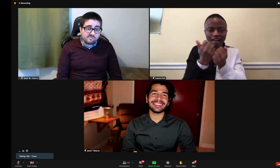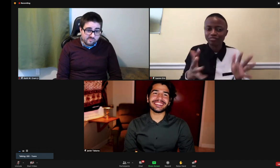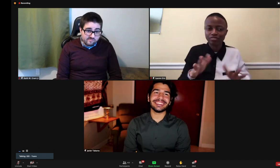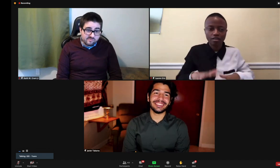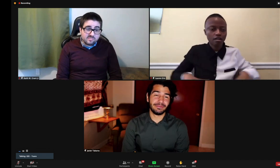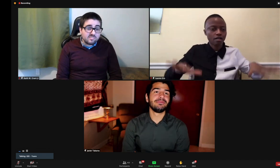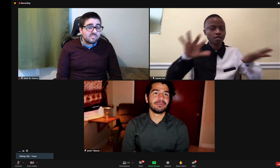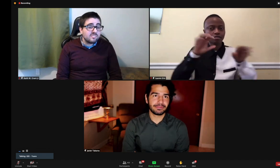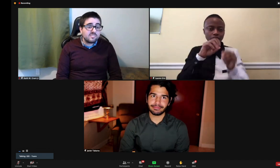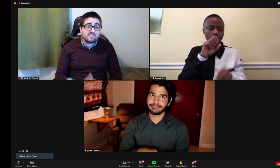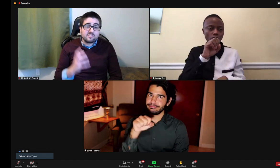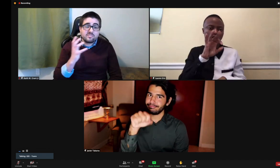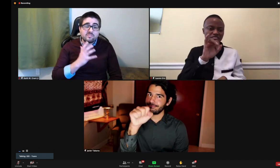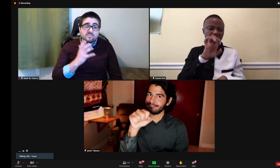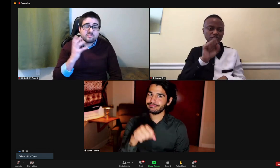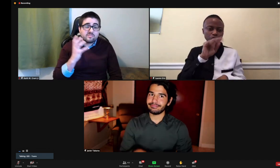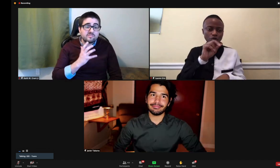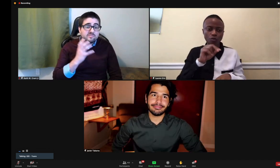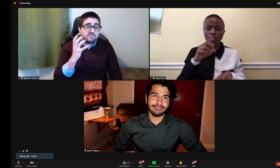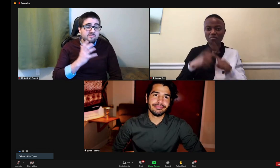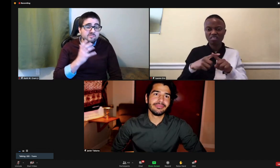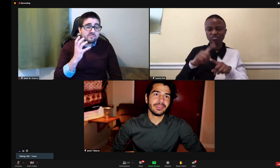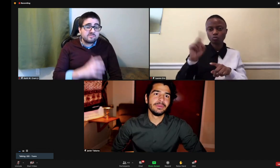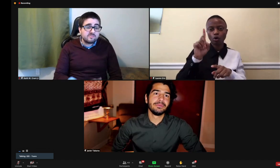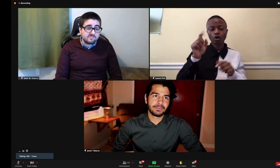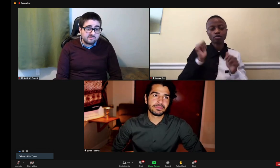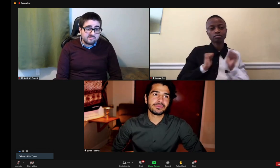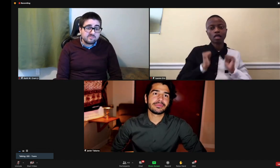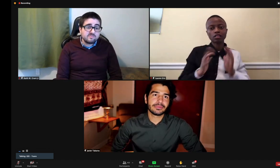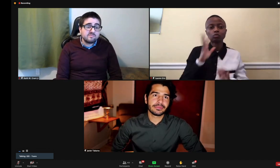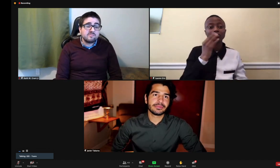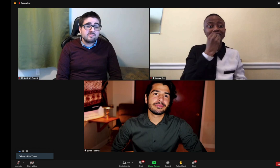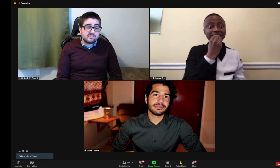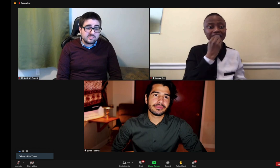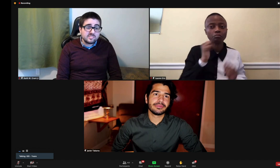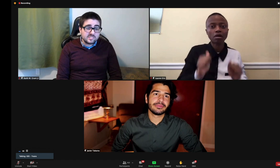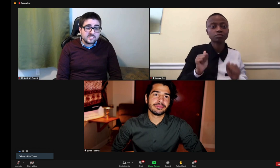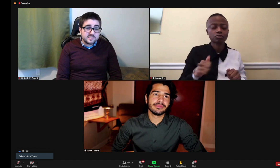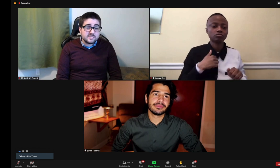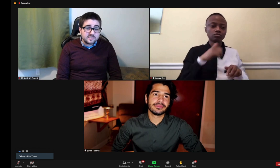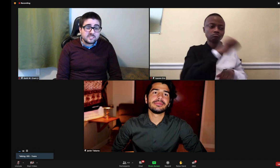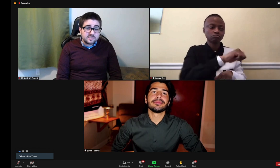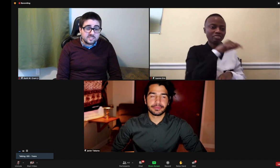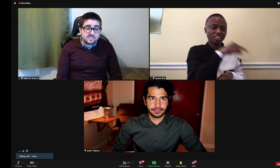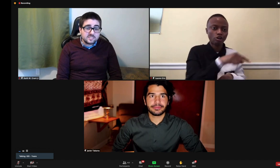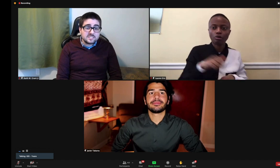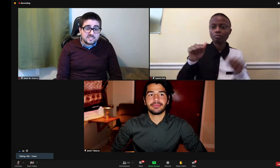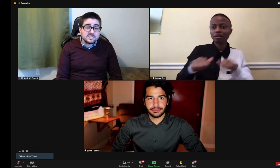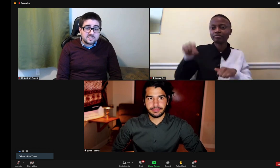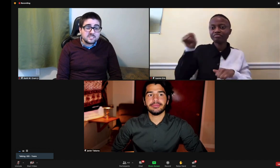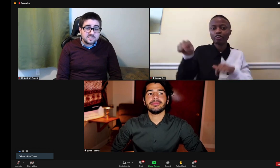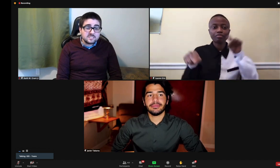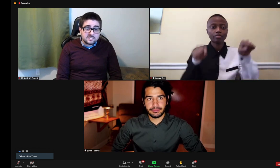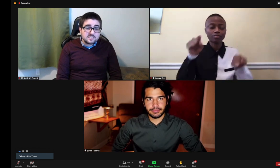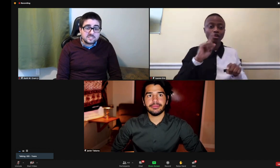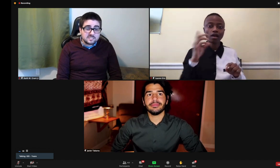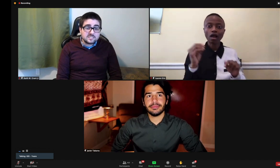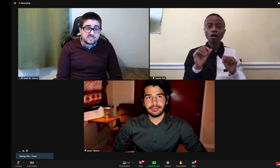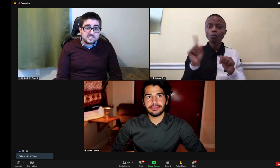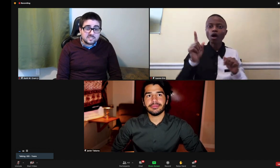before. Anywhere that they put their coats or bags, we'd make sure to clean it. Anywhere that people might possibly want to eat, we'd